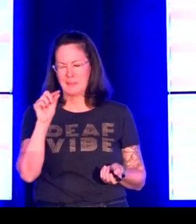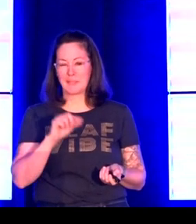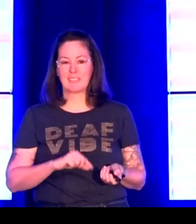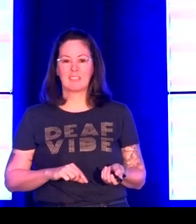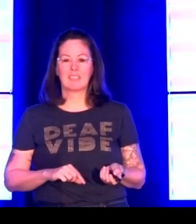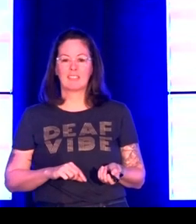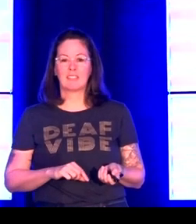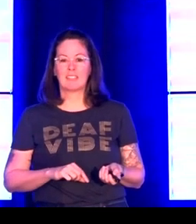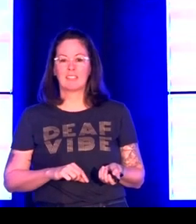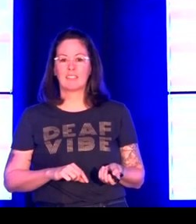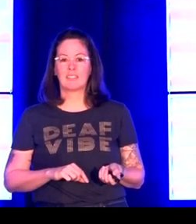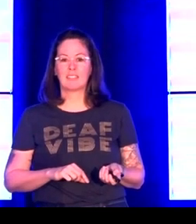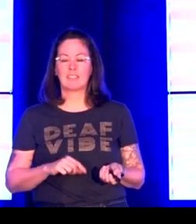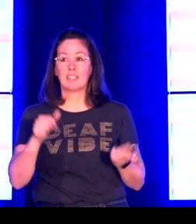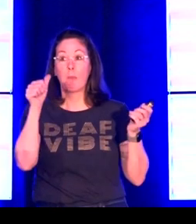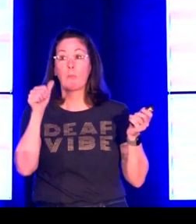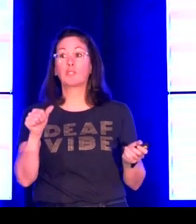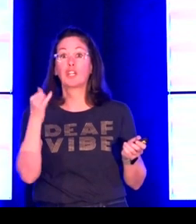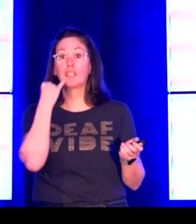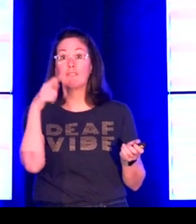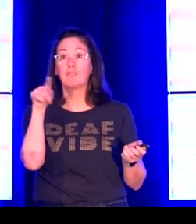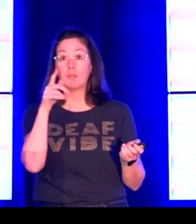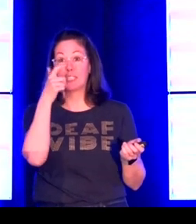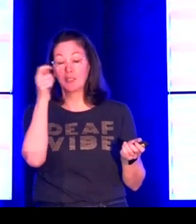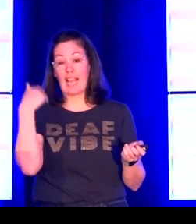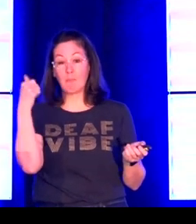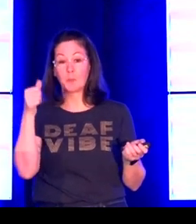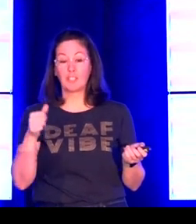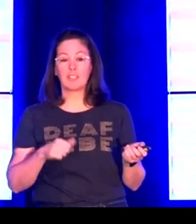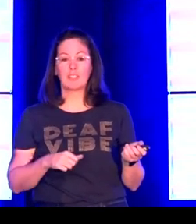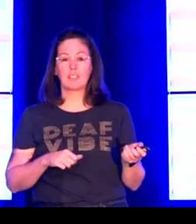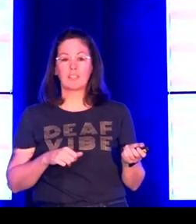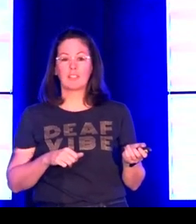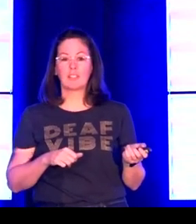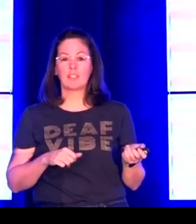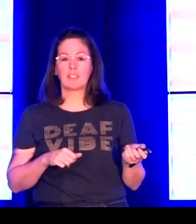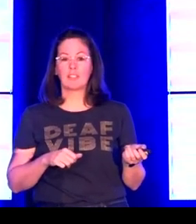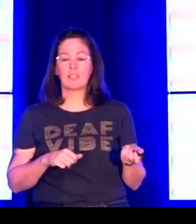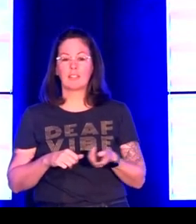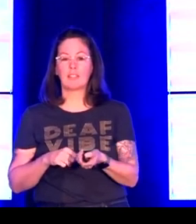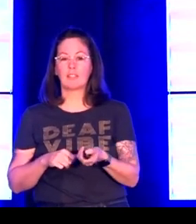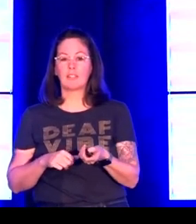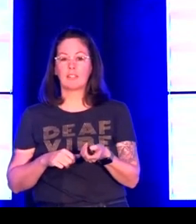I know, very, very fine print here. And a poster, if anyone's interested.